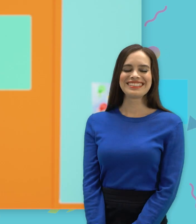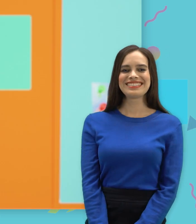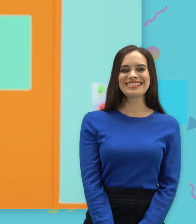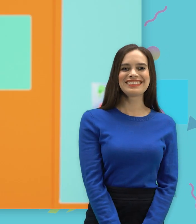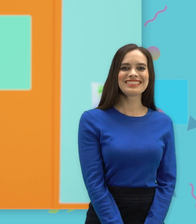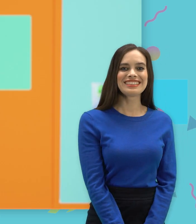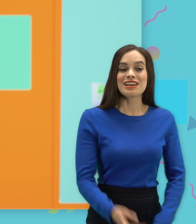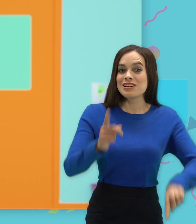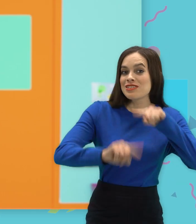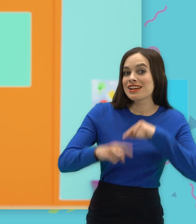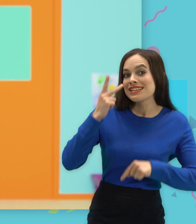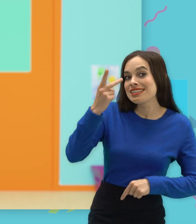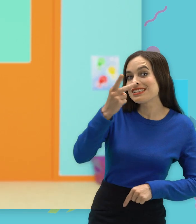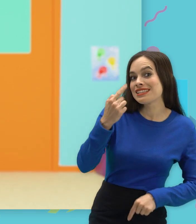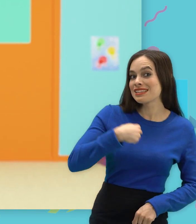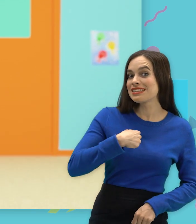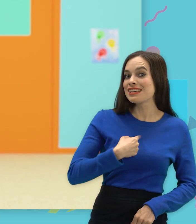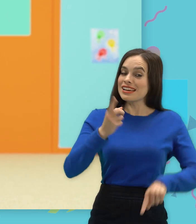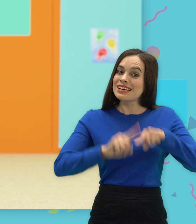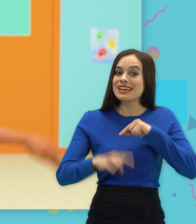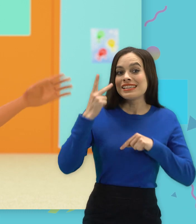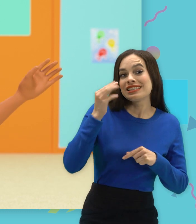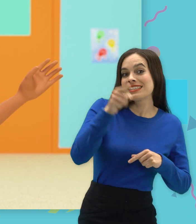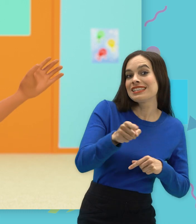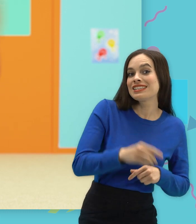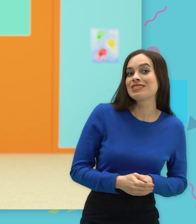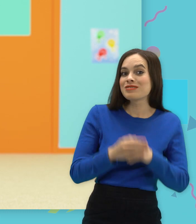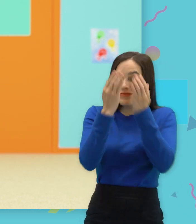You can't see me and I can't see you